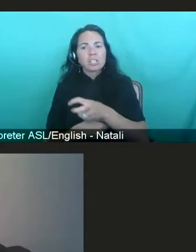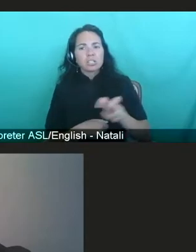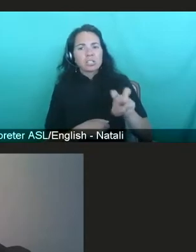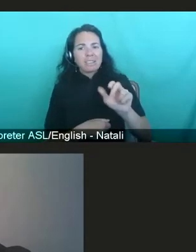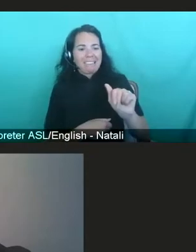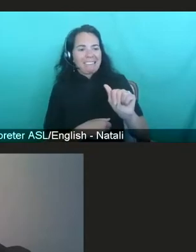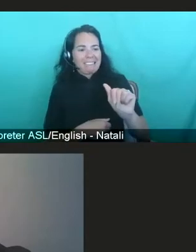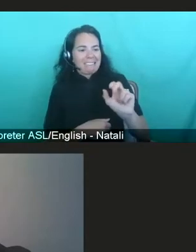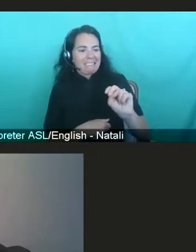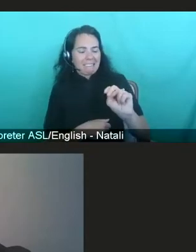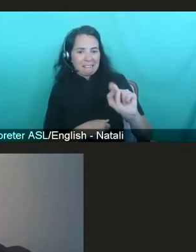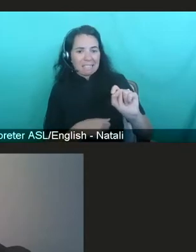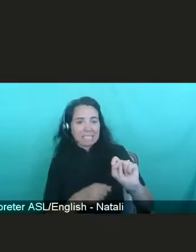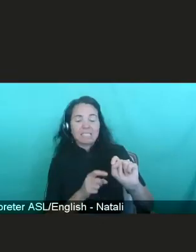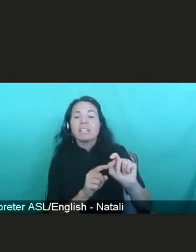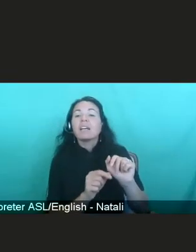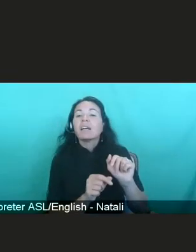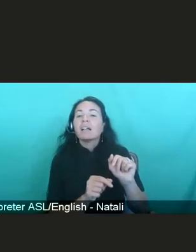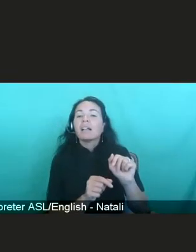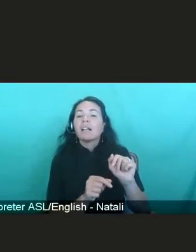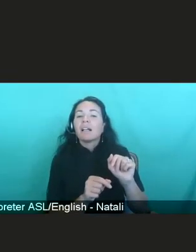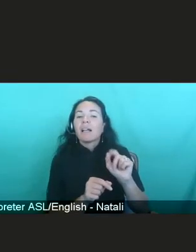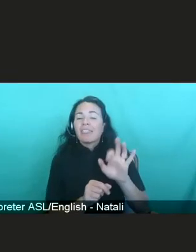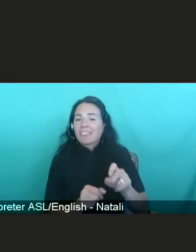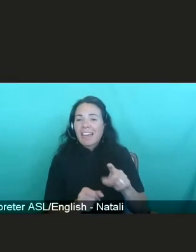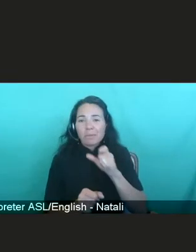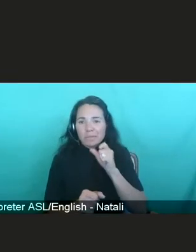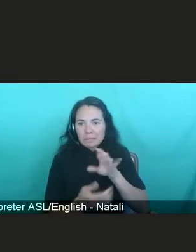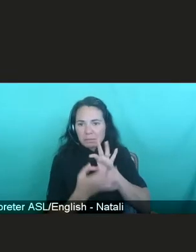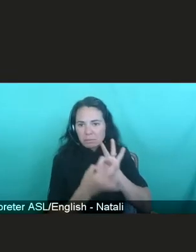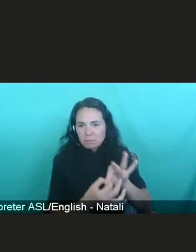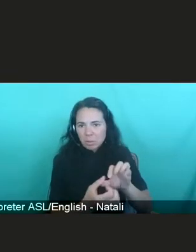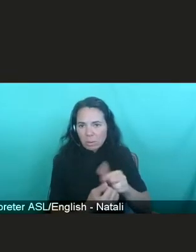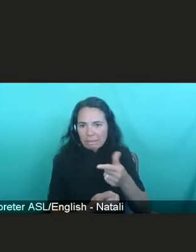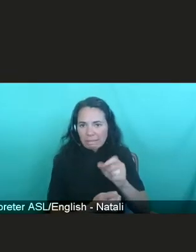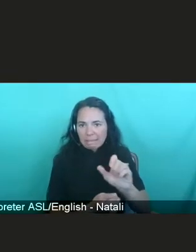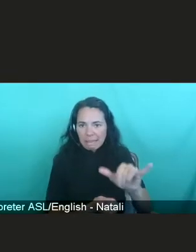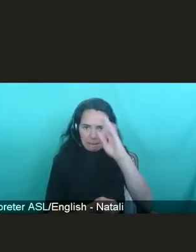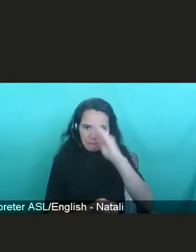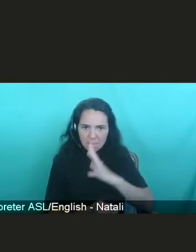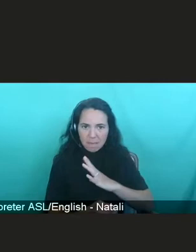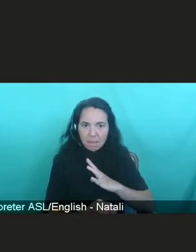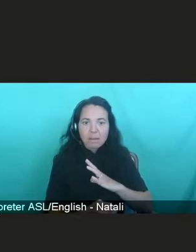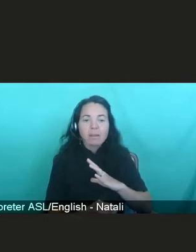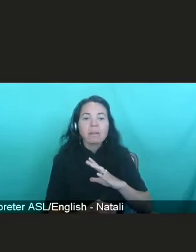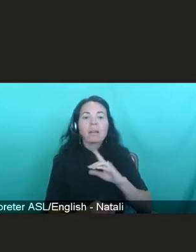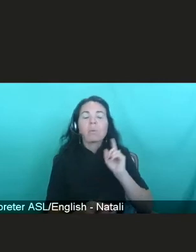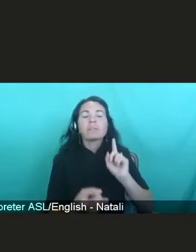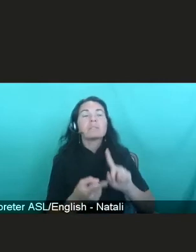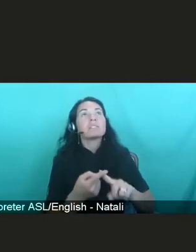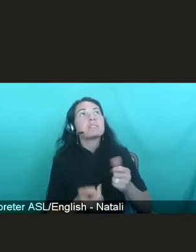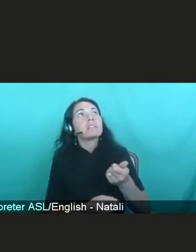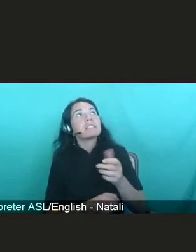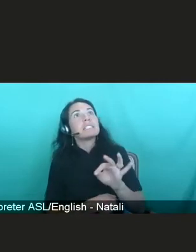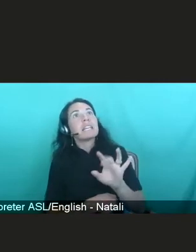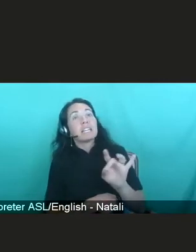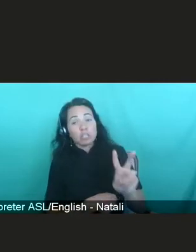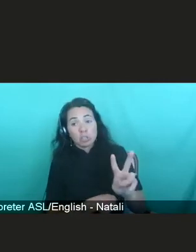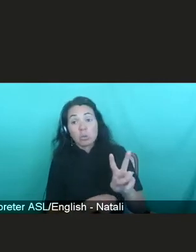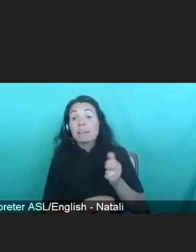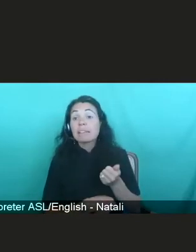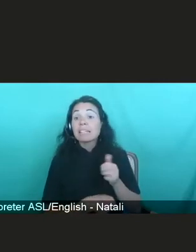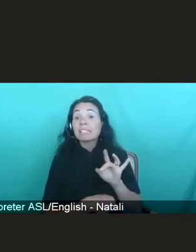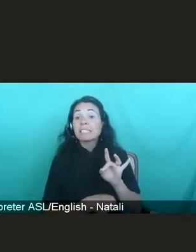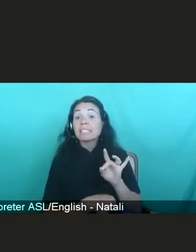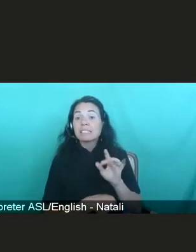named, and linked to gay men by the time the first case received detention in Seattle in November of 82. In 1983, the City Council promptly